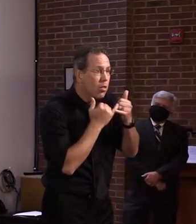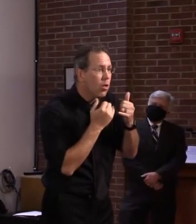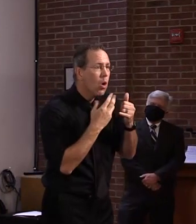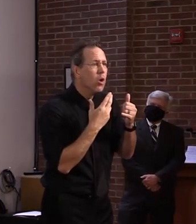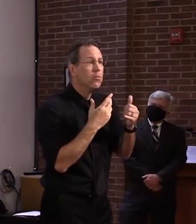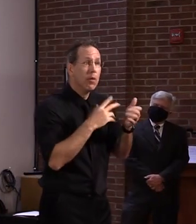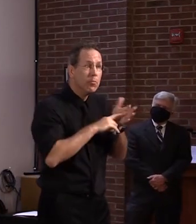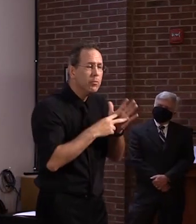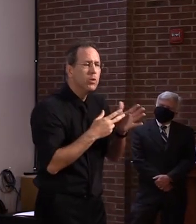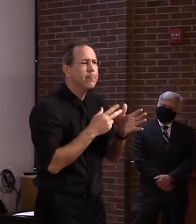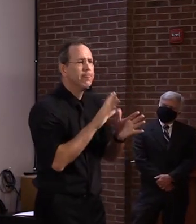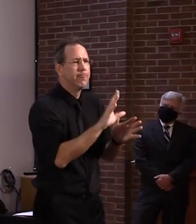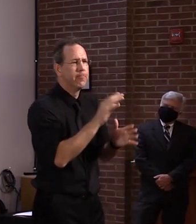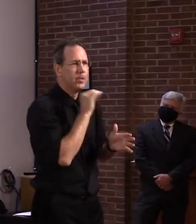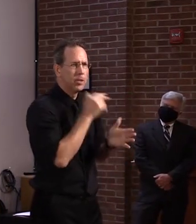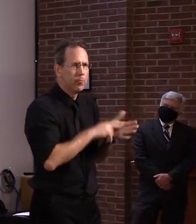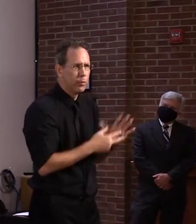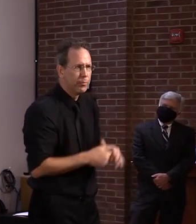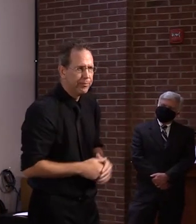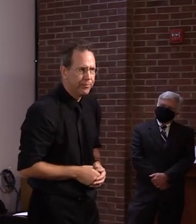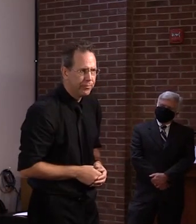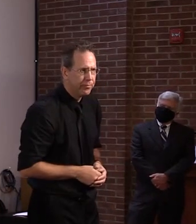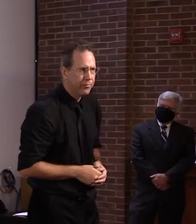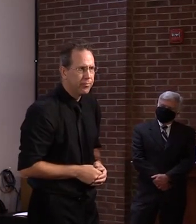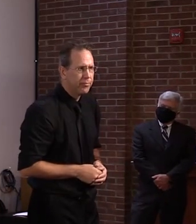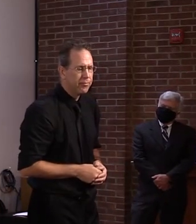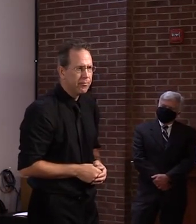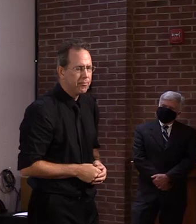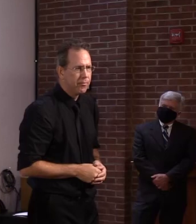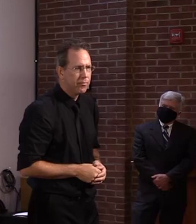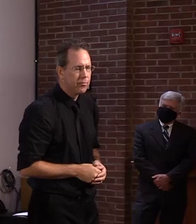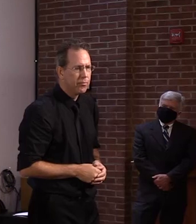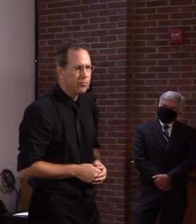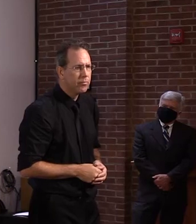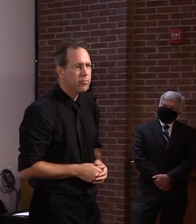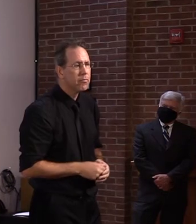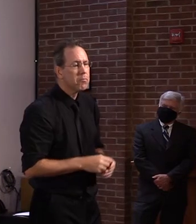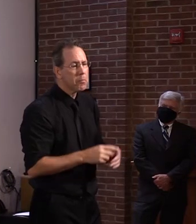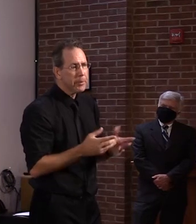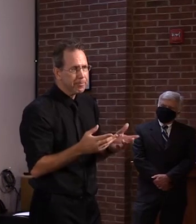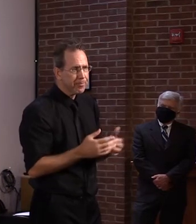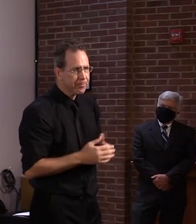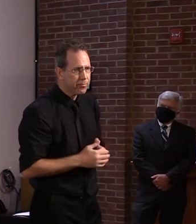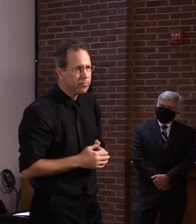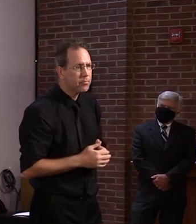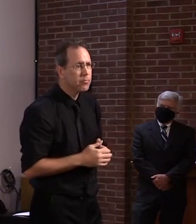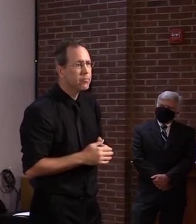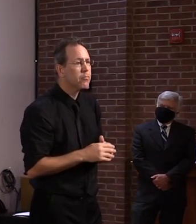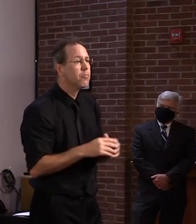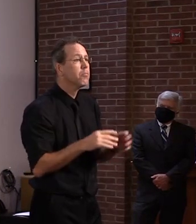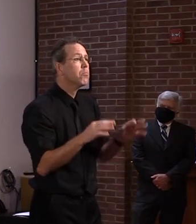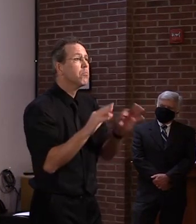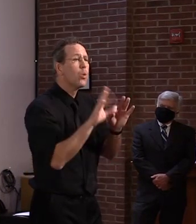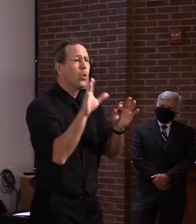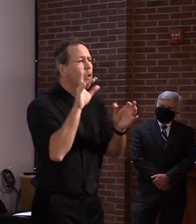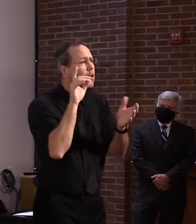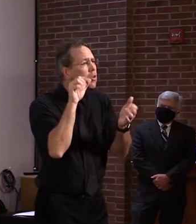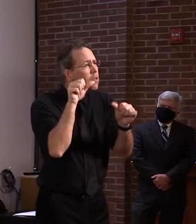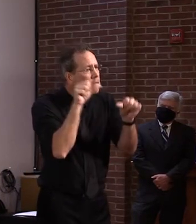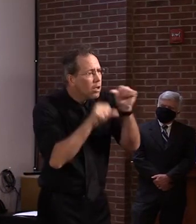But nonetheless, the rigor of scientific scrutiny led him to